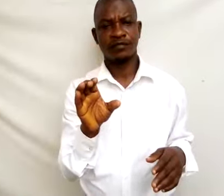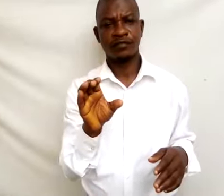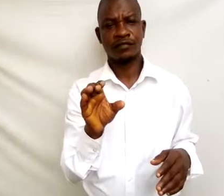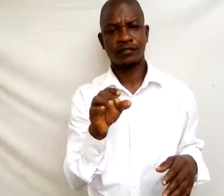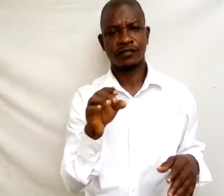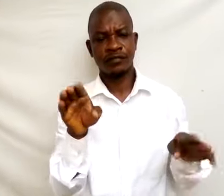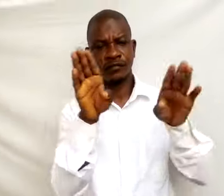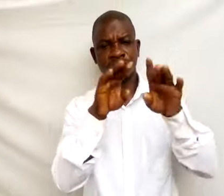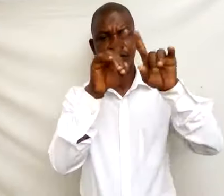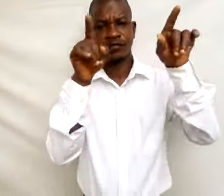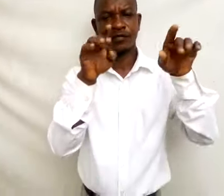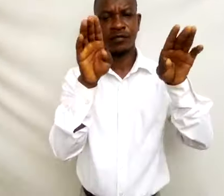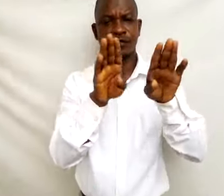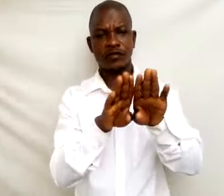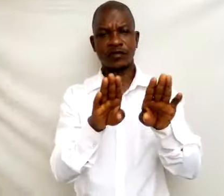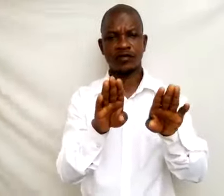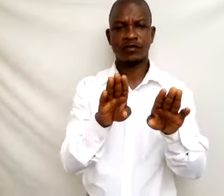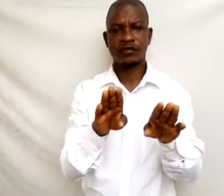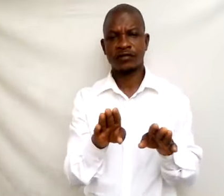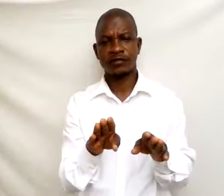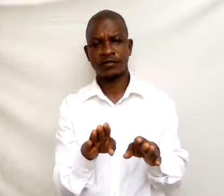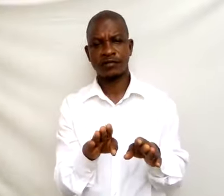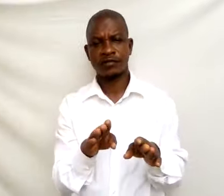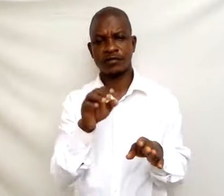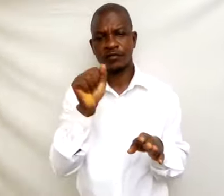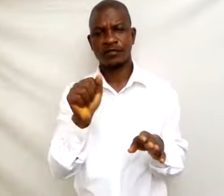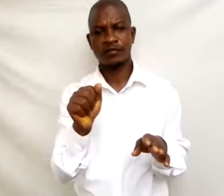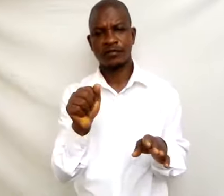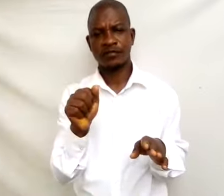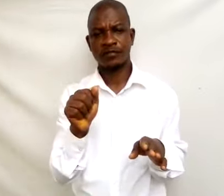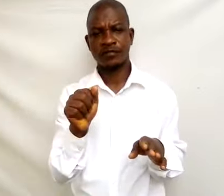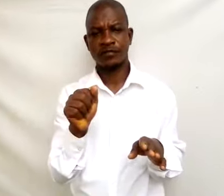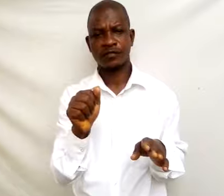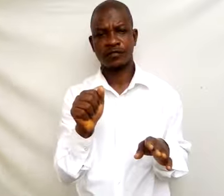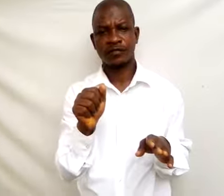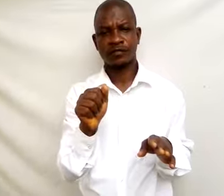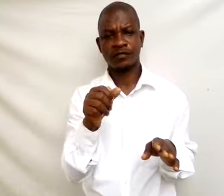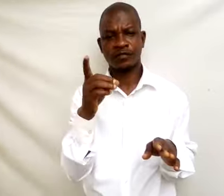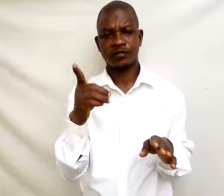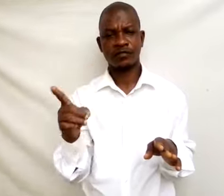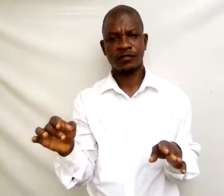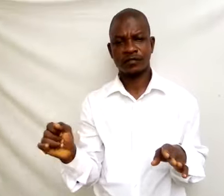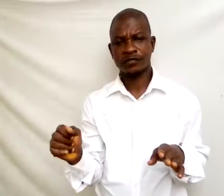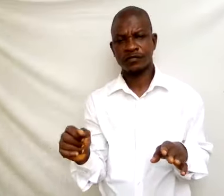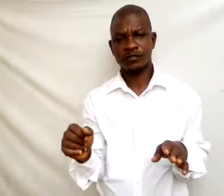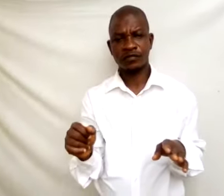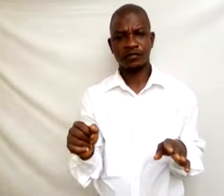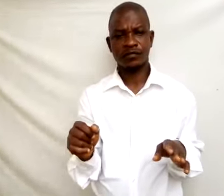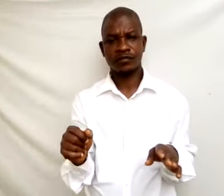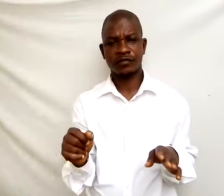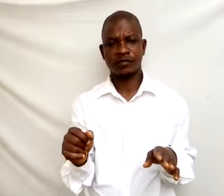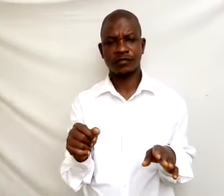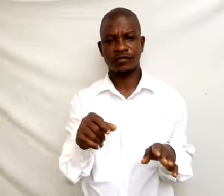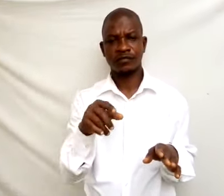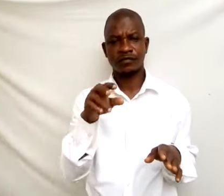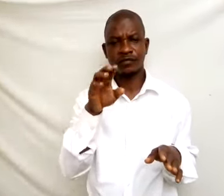closed A delta B